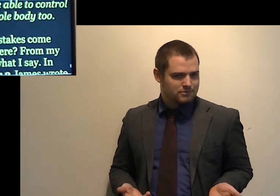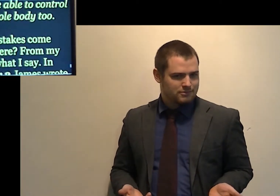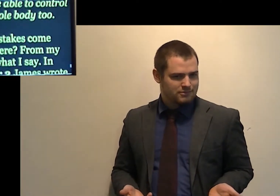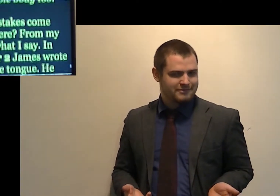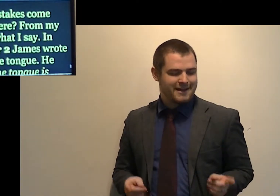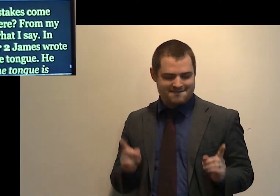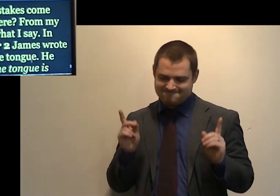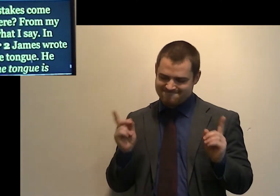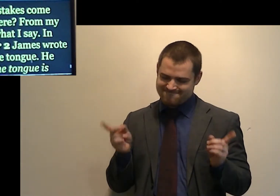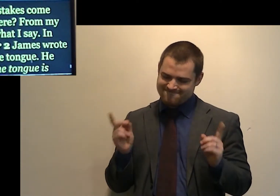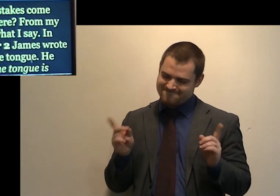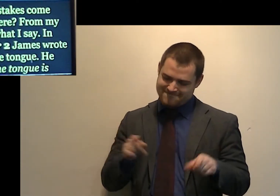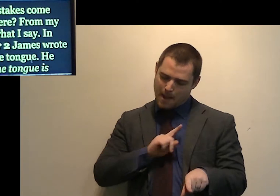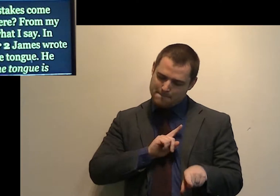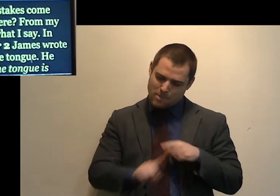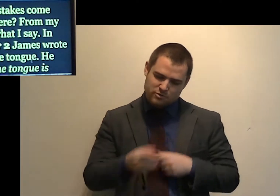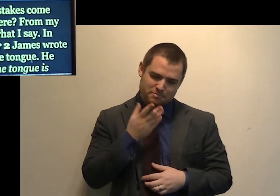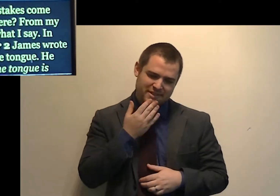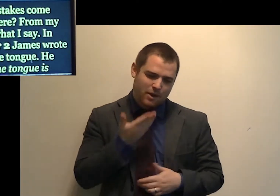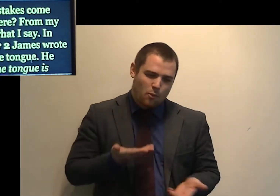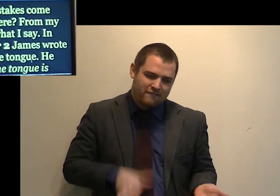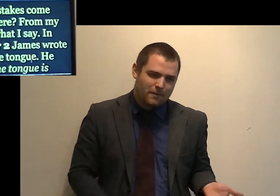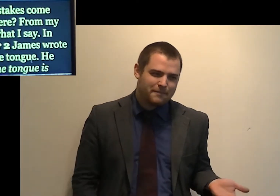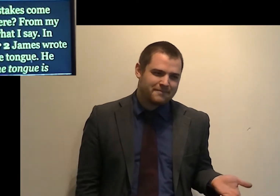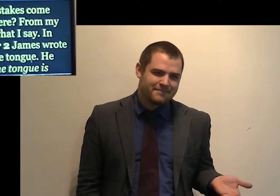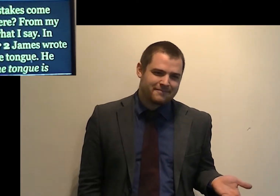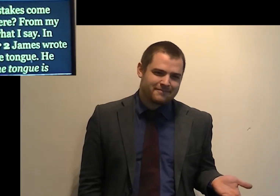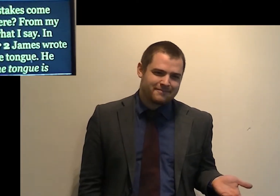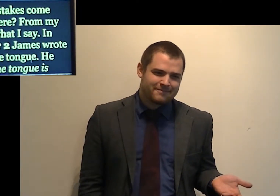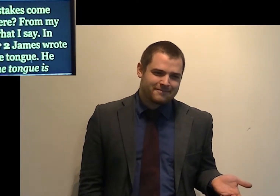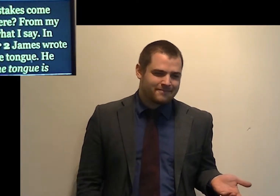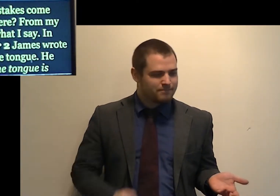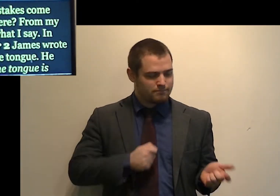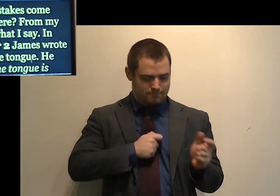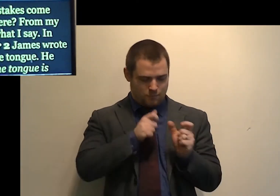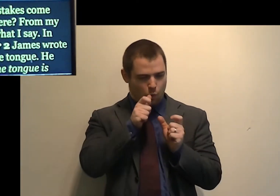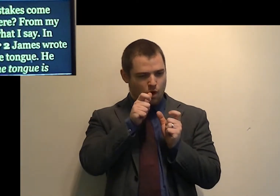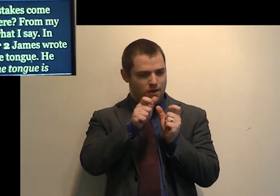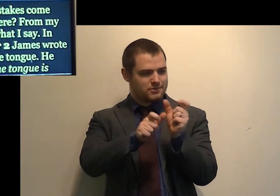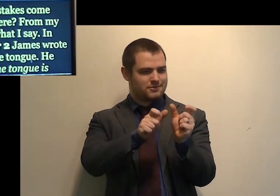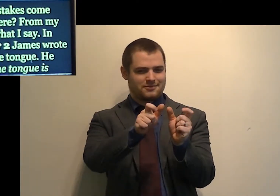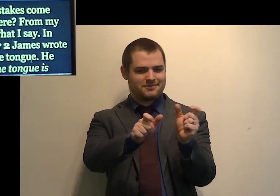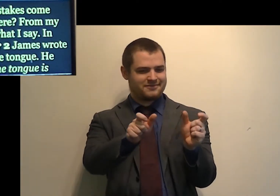most mistakes come from where? From my words, what I say.